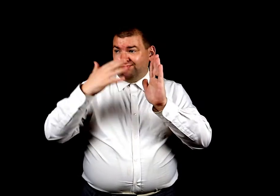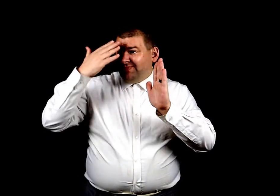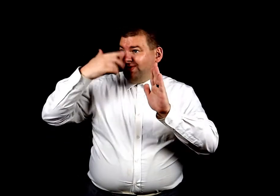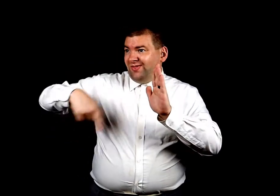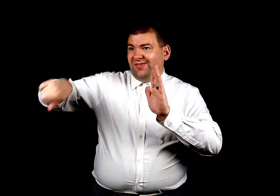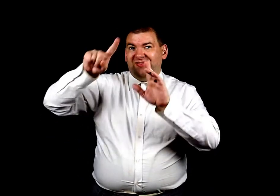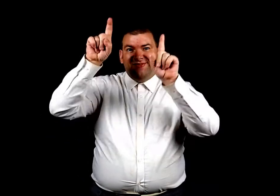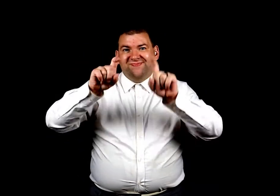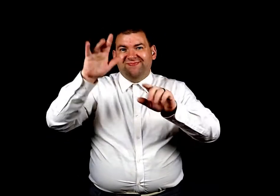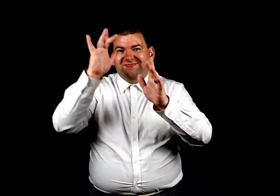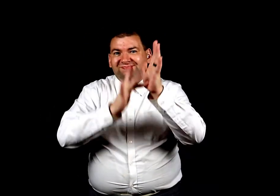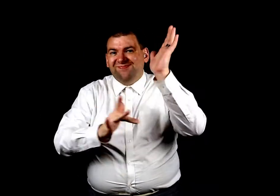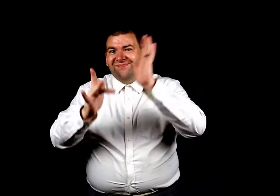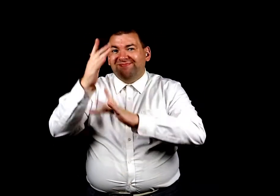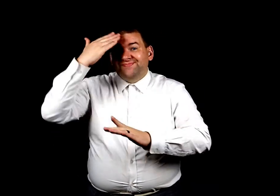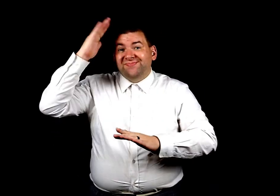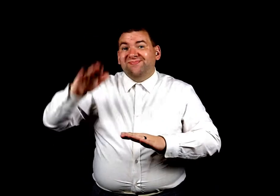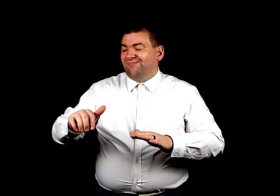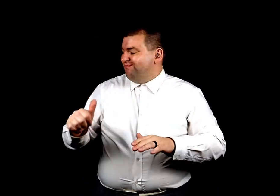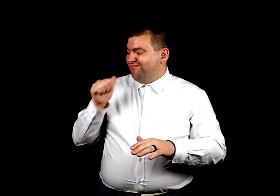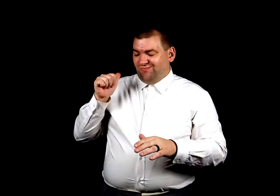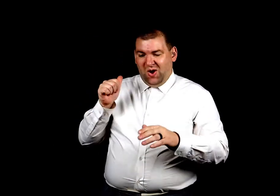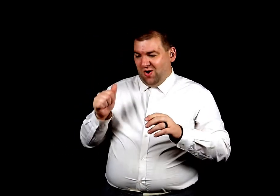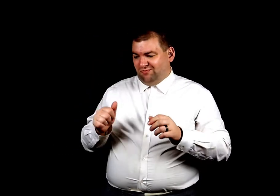That Jesus wouldn't stand against